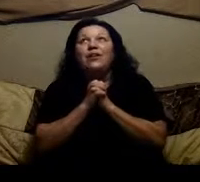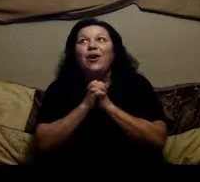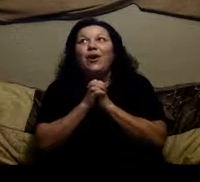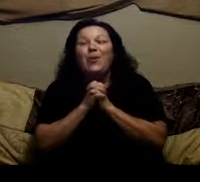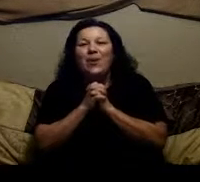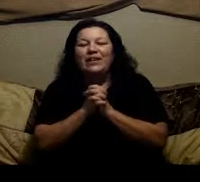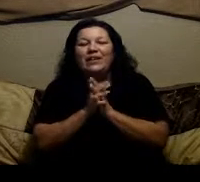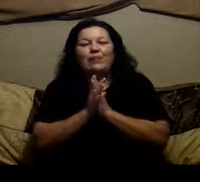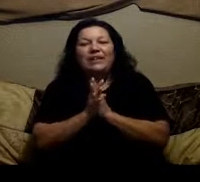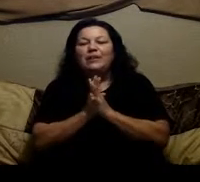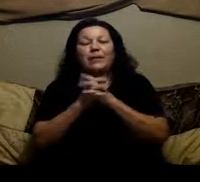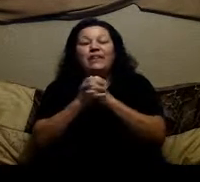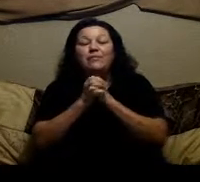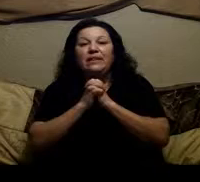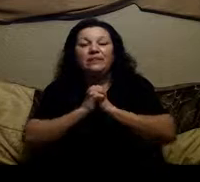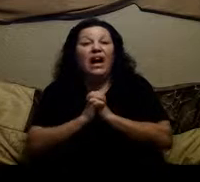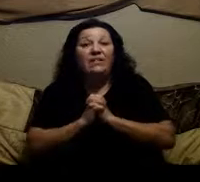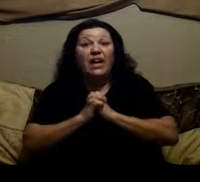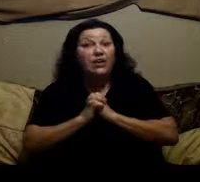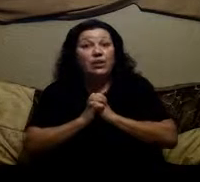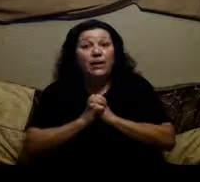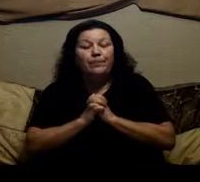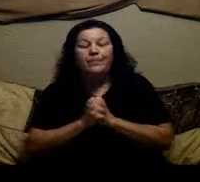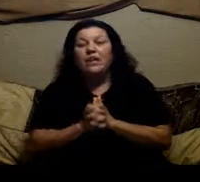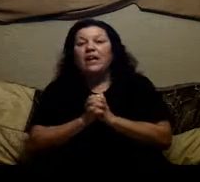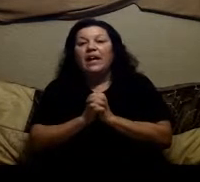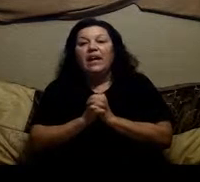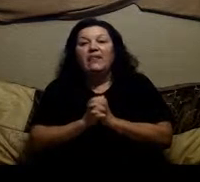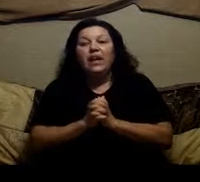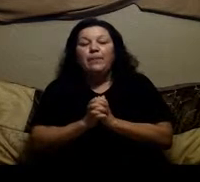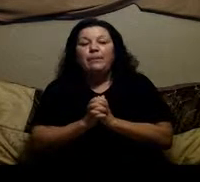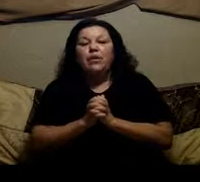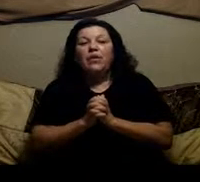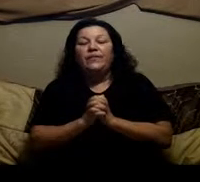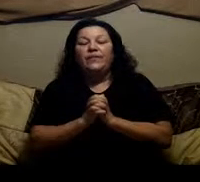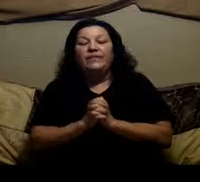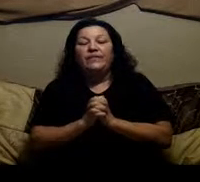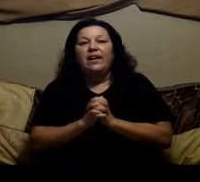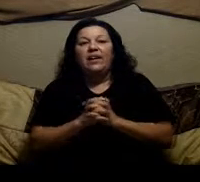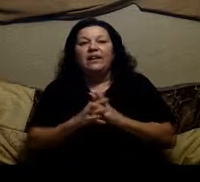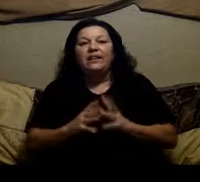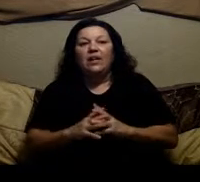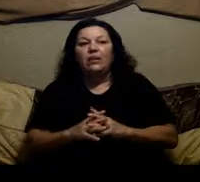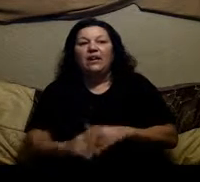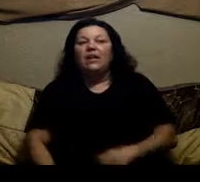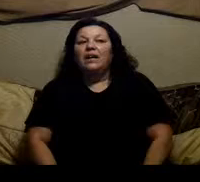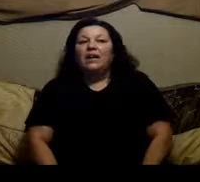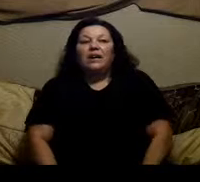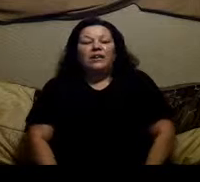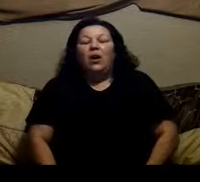know because believe me i've had to do it and i have a lot of people that sit there and tell me you